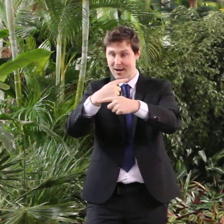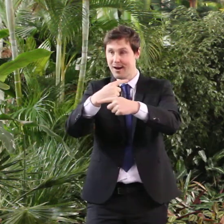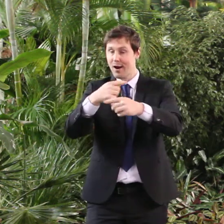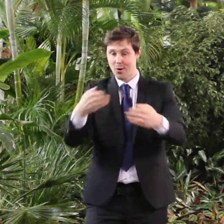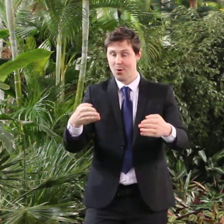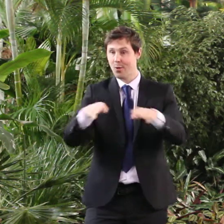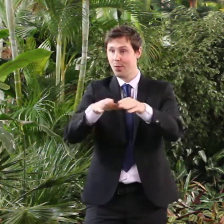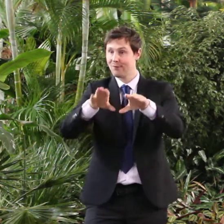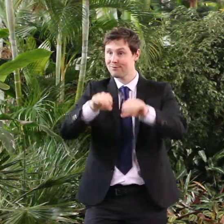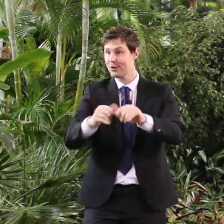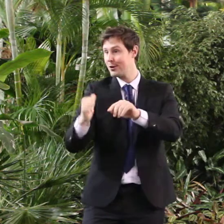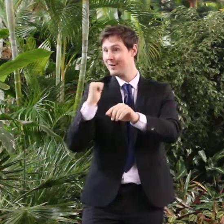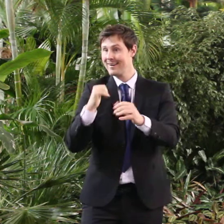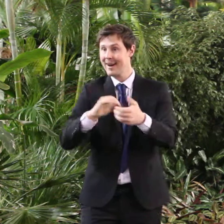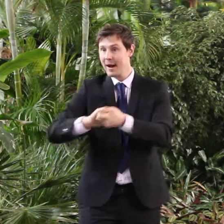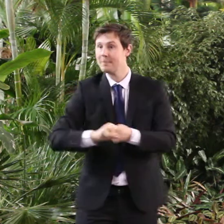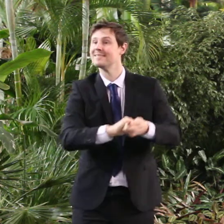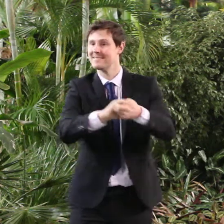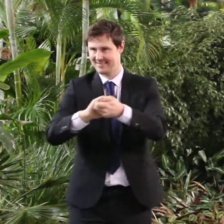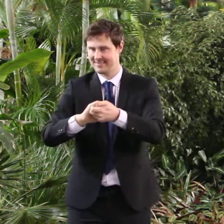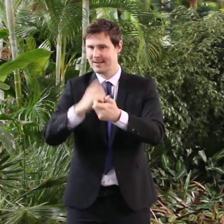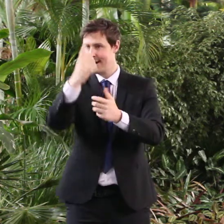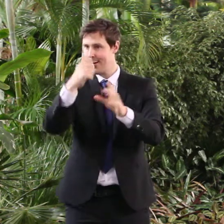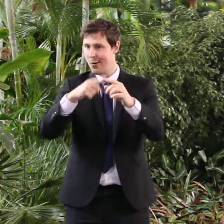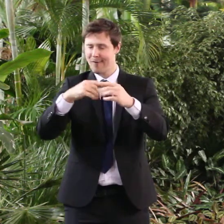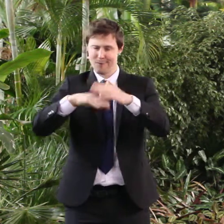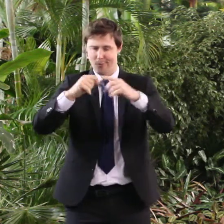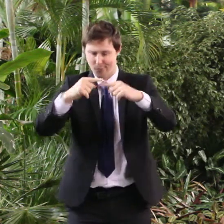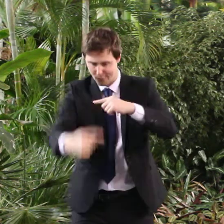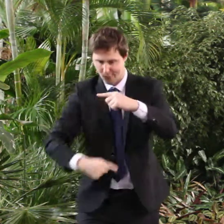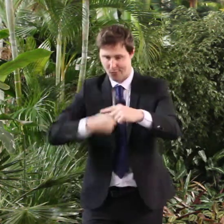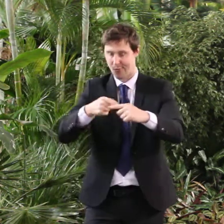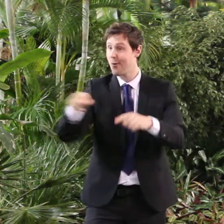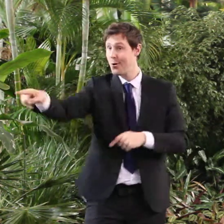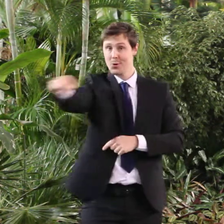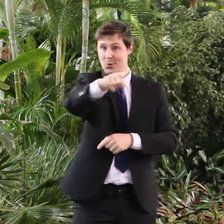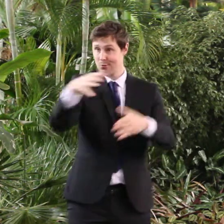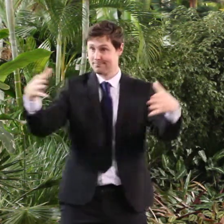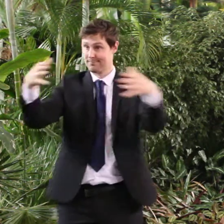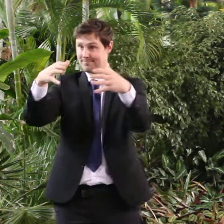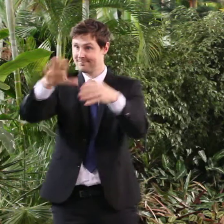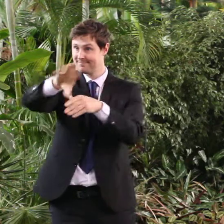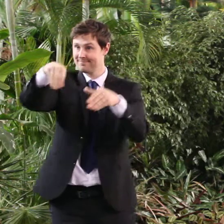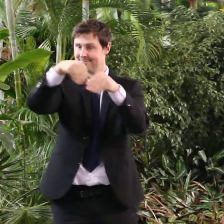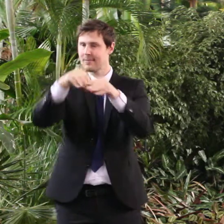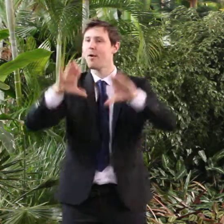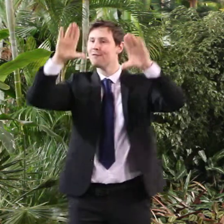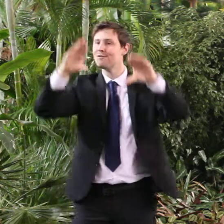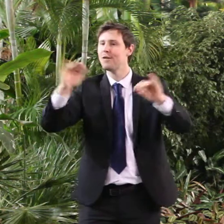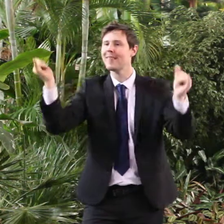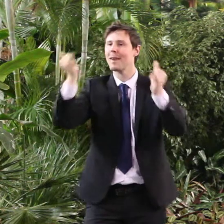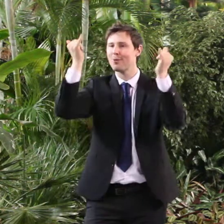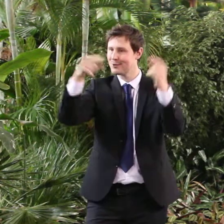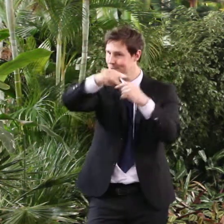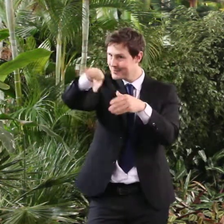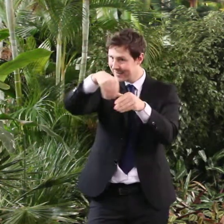absolutely magnificent event. And of course the host city volunteers were featured in the closing ceremony as well.